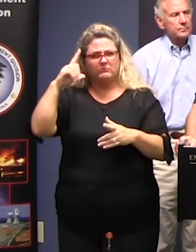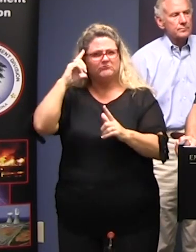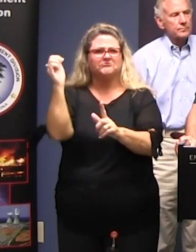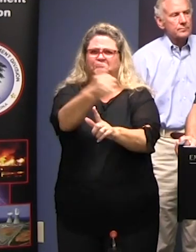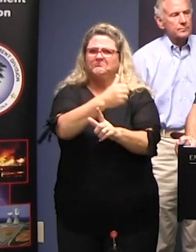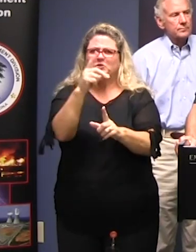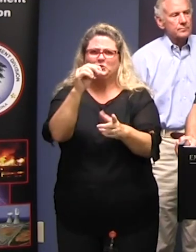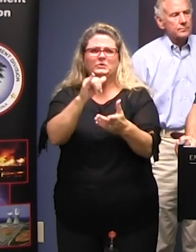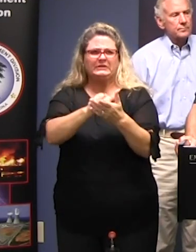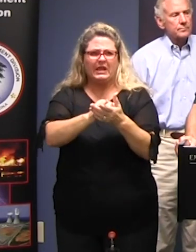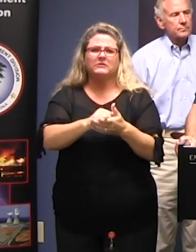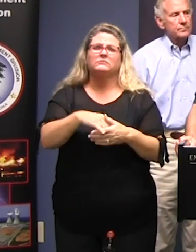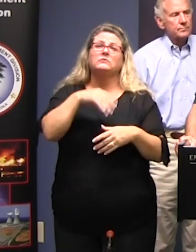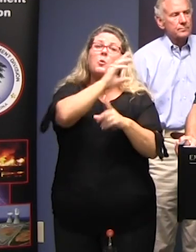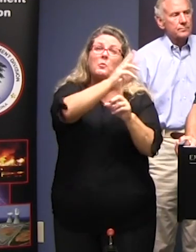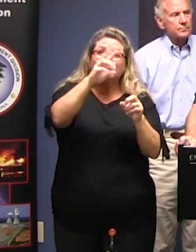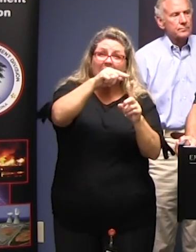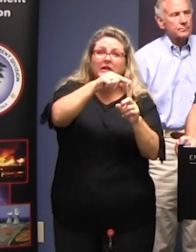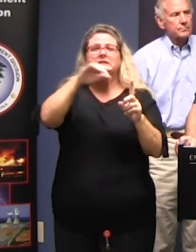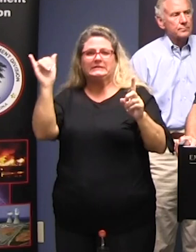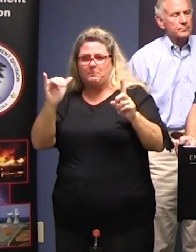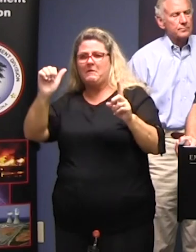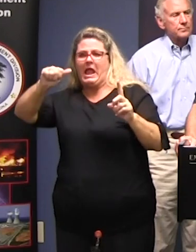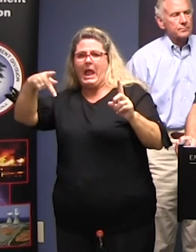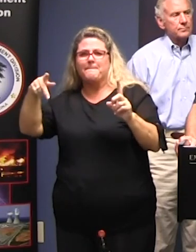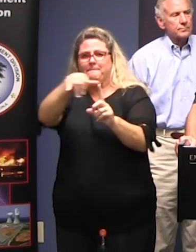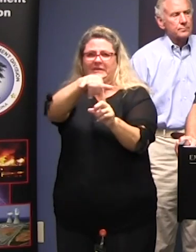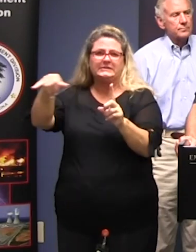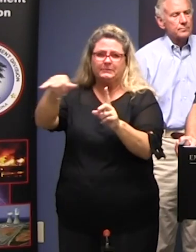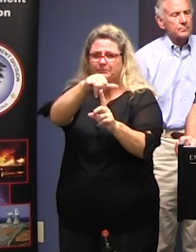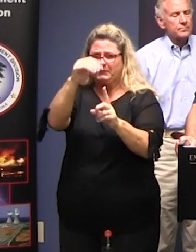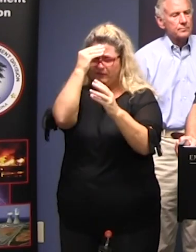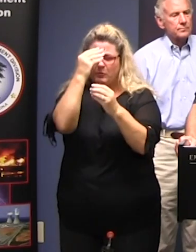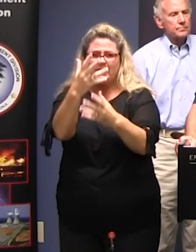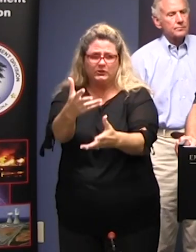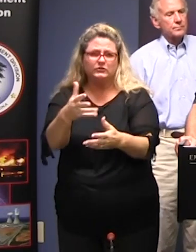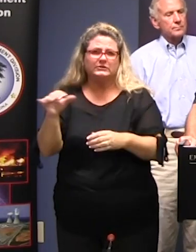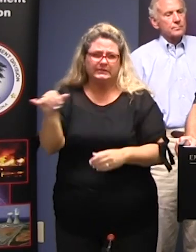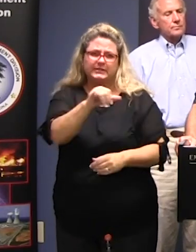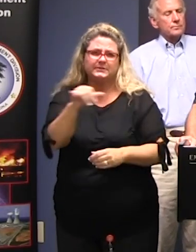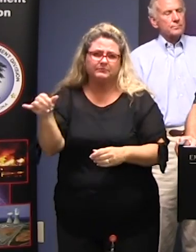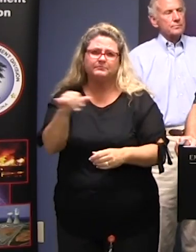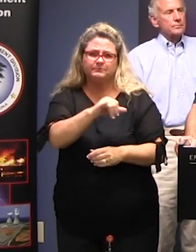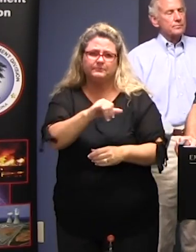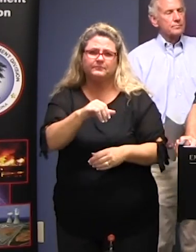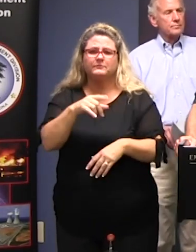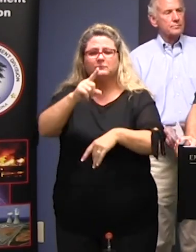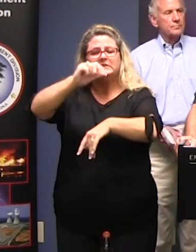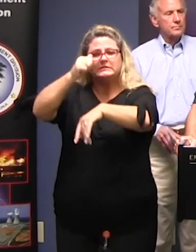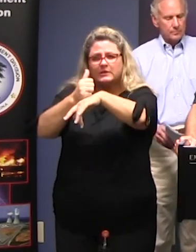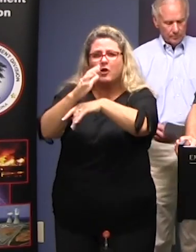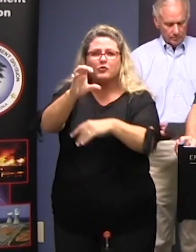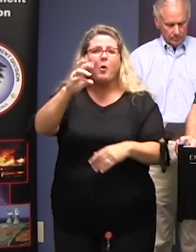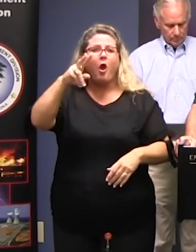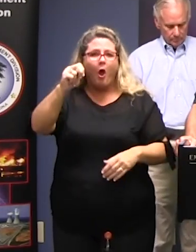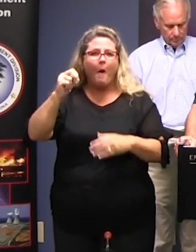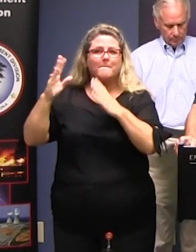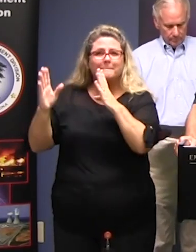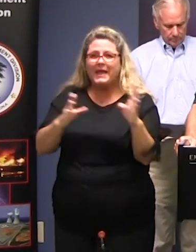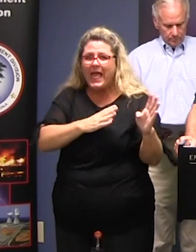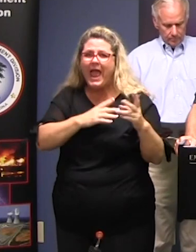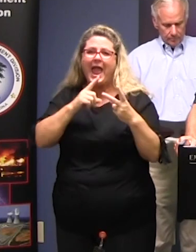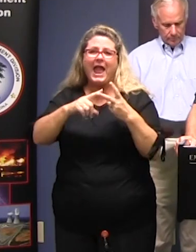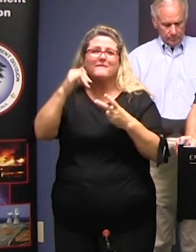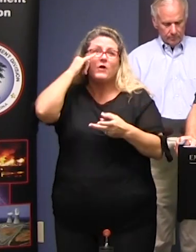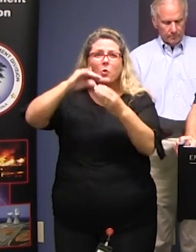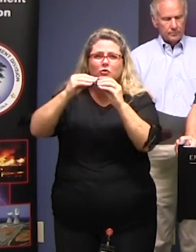on the website is also on that emergency manager app It's also got information in there to have you set up your own emergency plan your